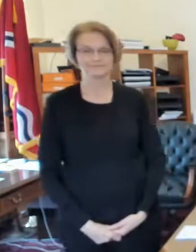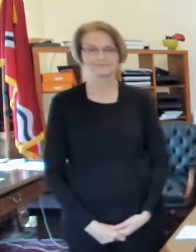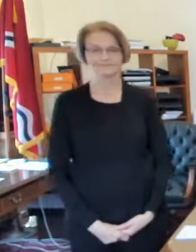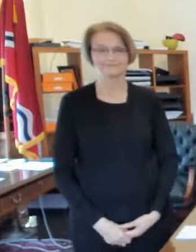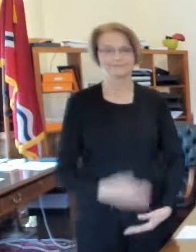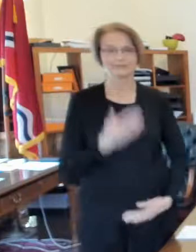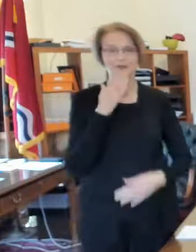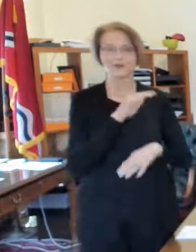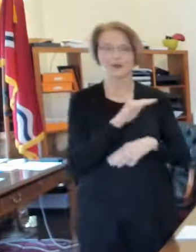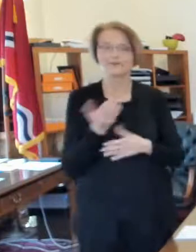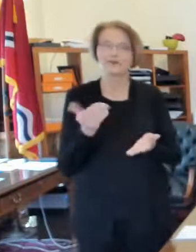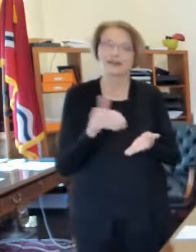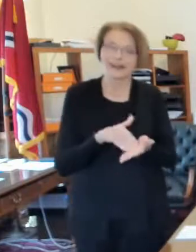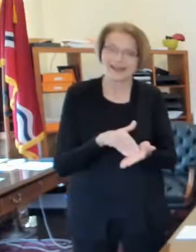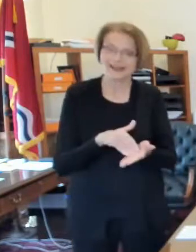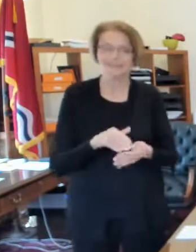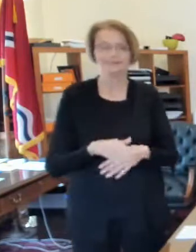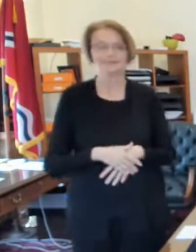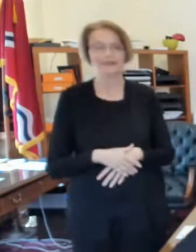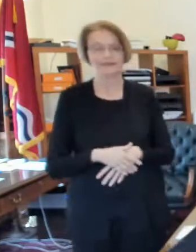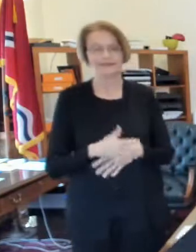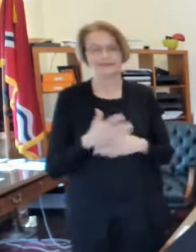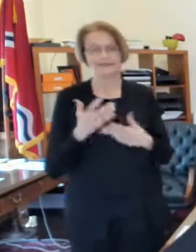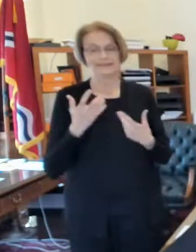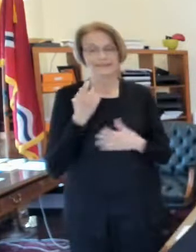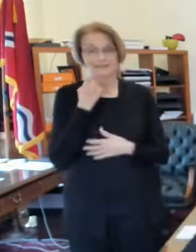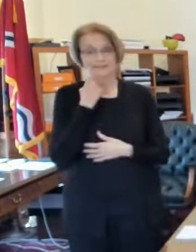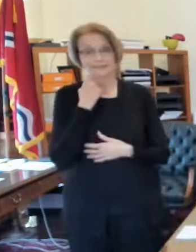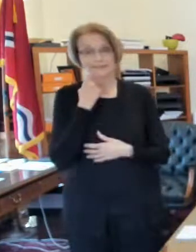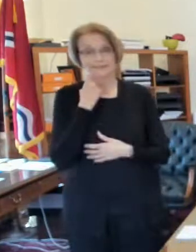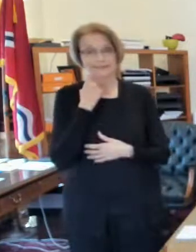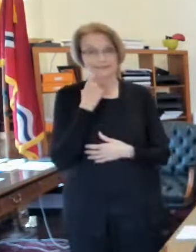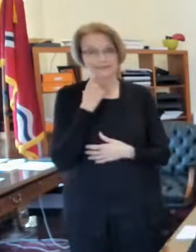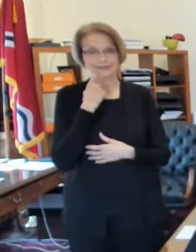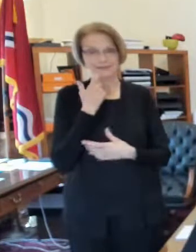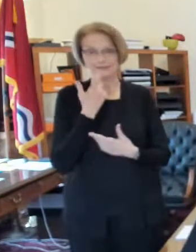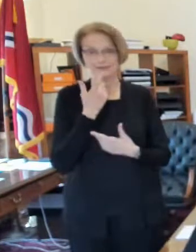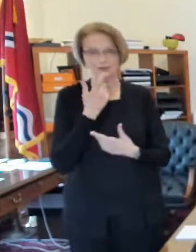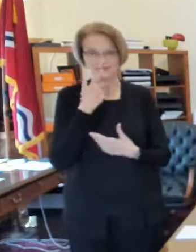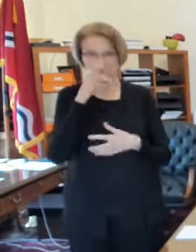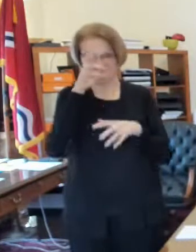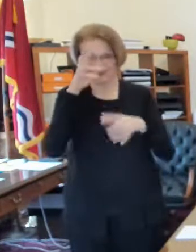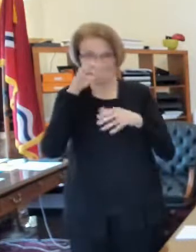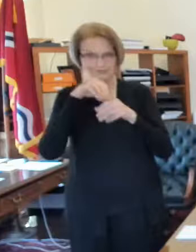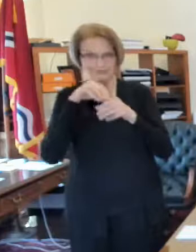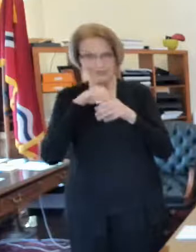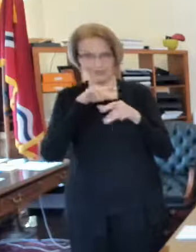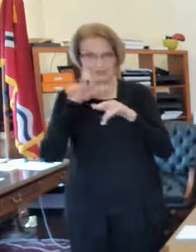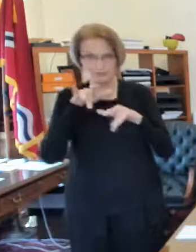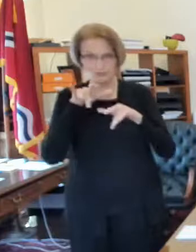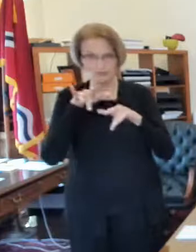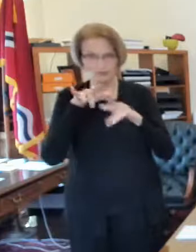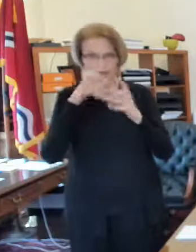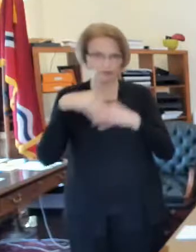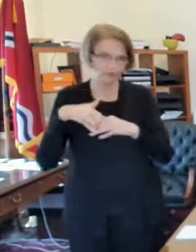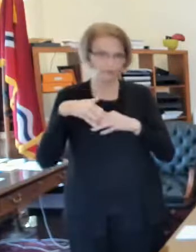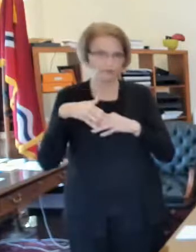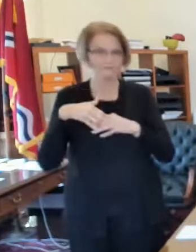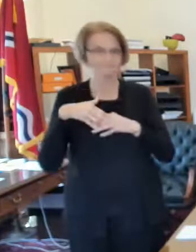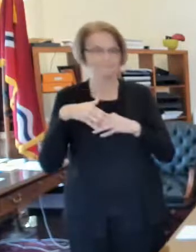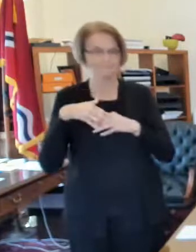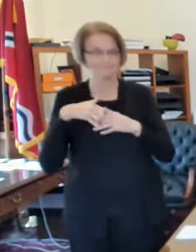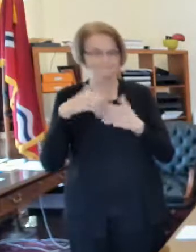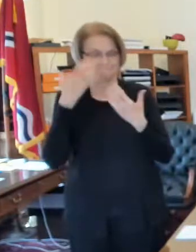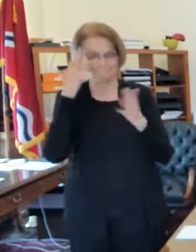good afternoon again we we had the gremlins apparently in the computer so it cut off for some reason